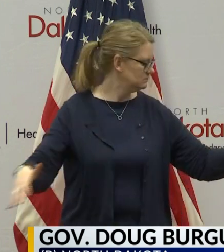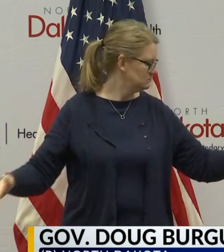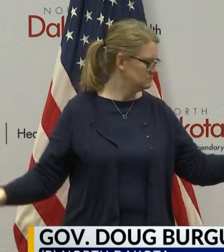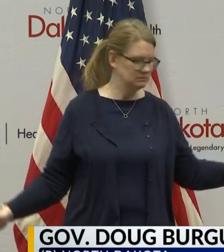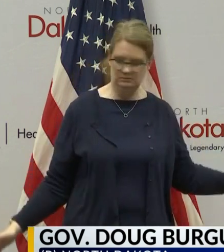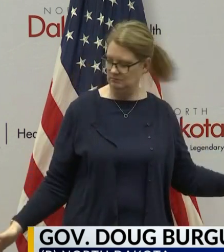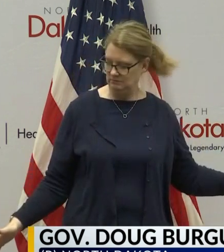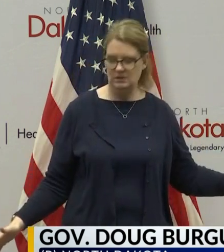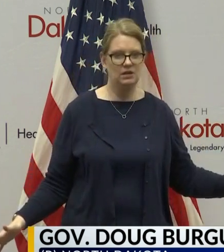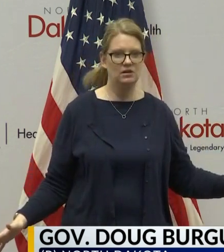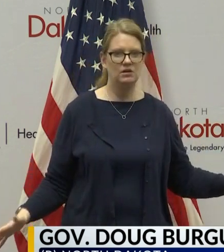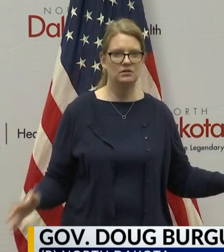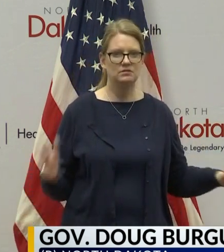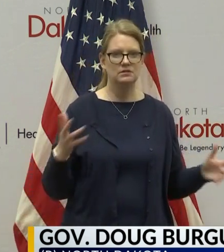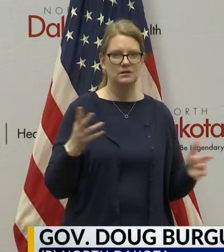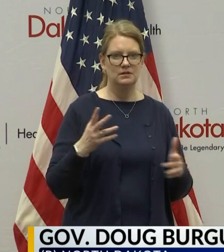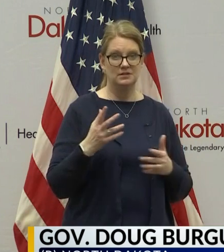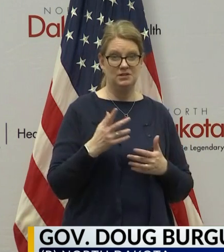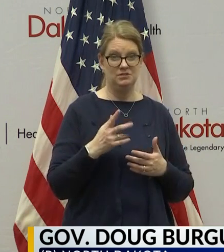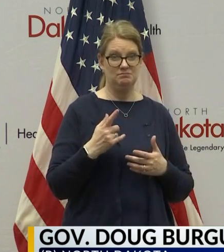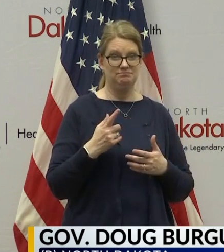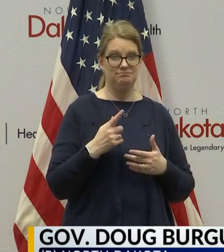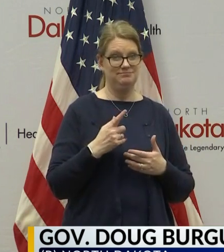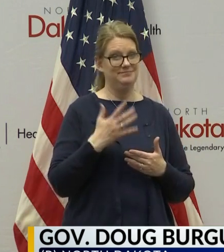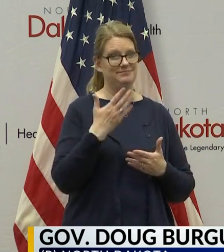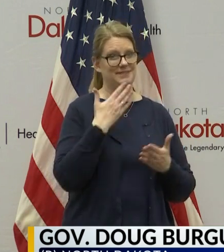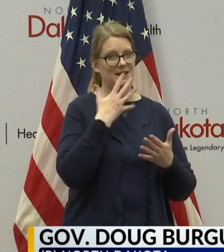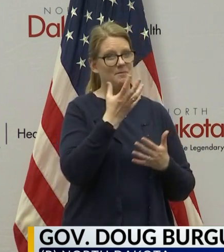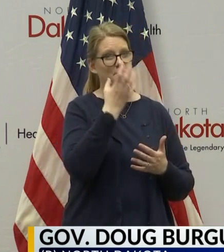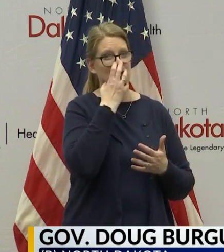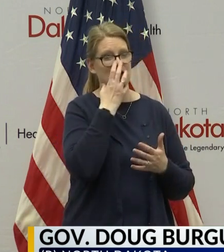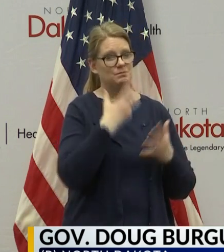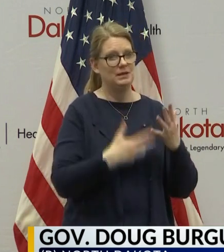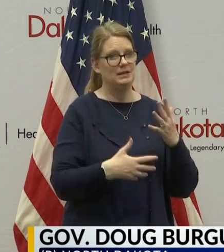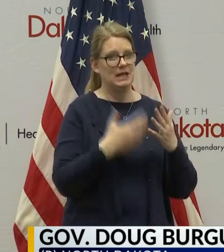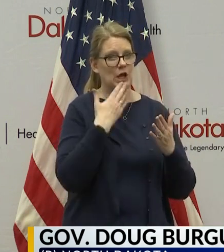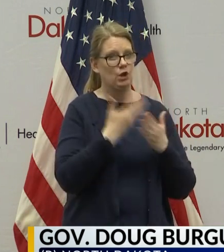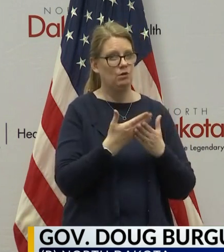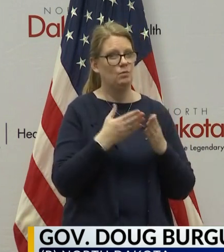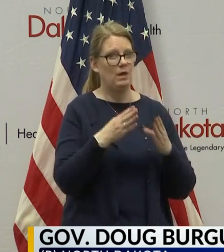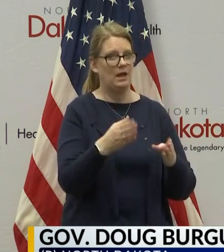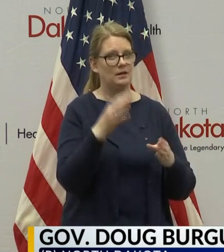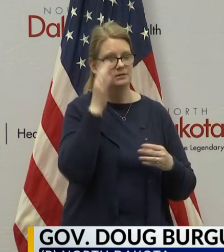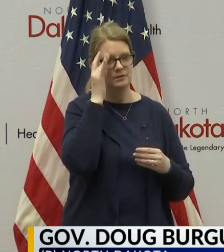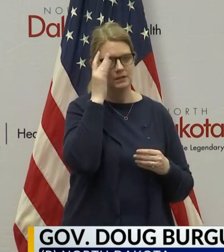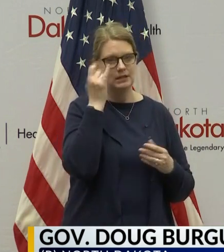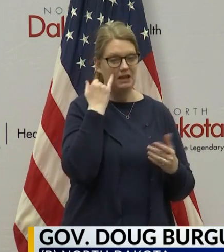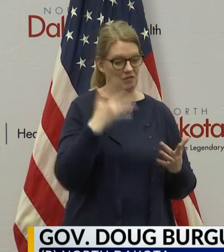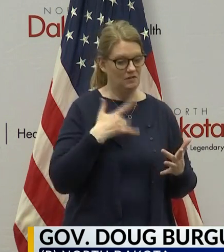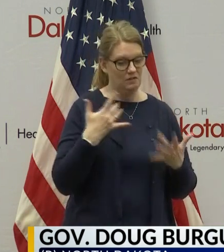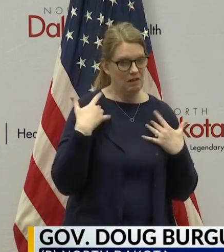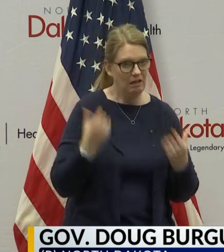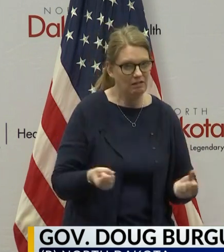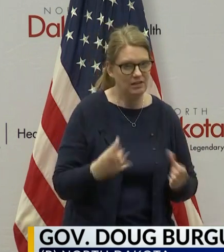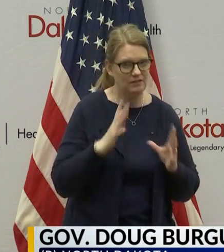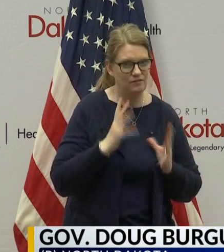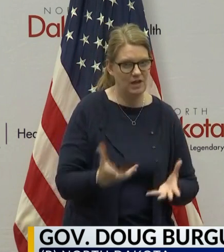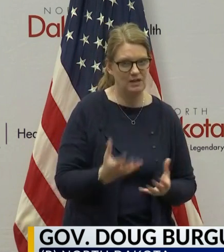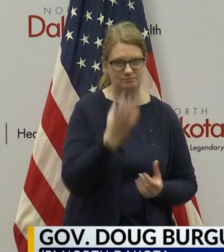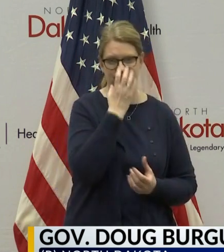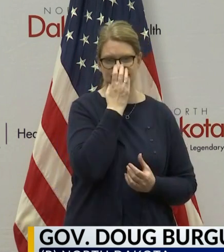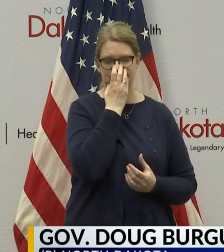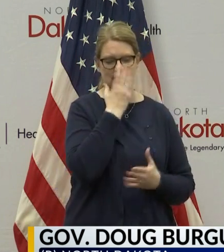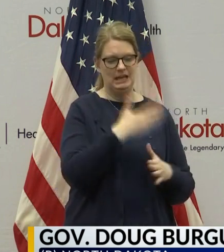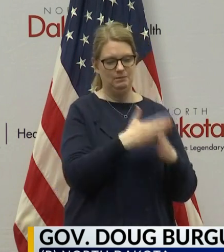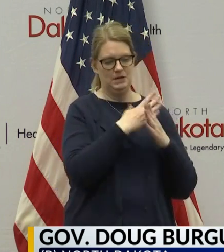or part of your day, masks would be a good additional secondary measure. And even if you're healthy, it's a good idea. It helps protect you,